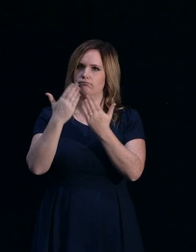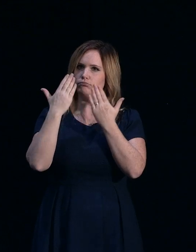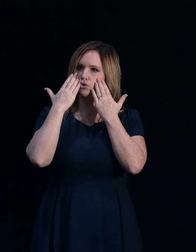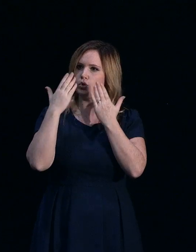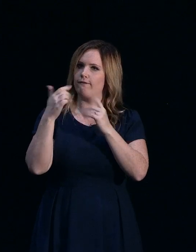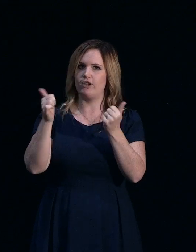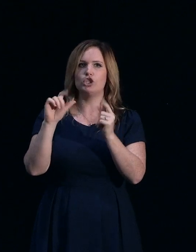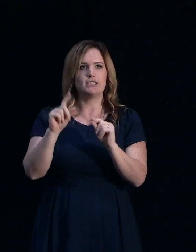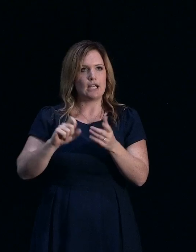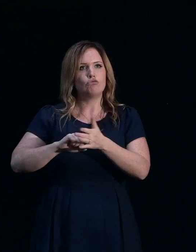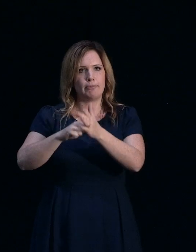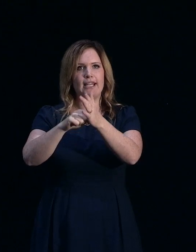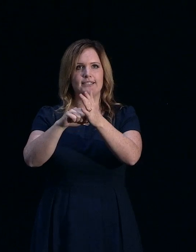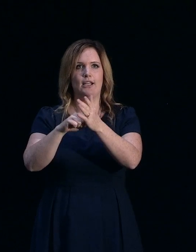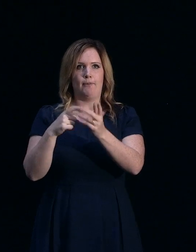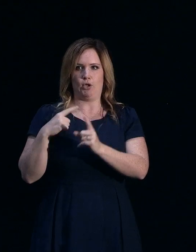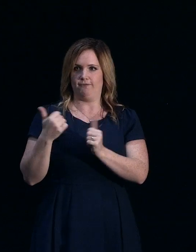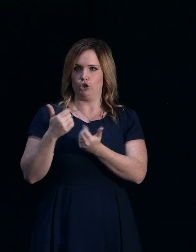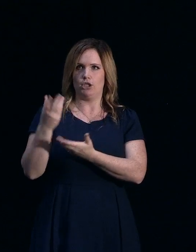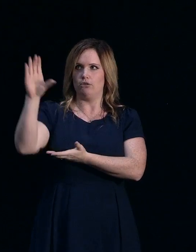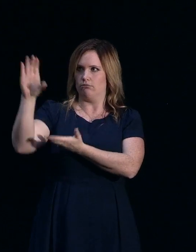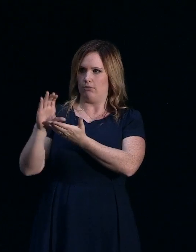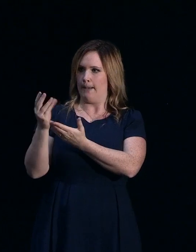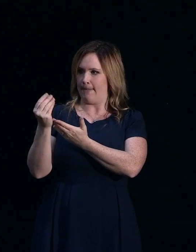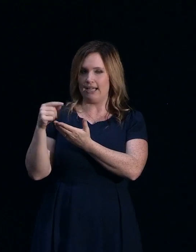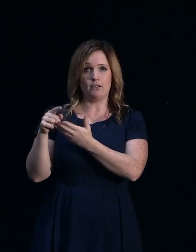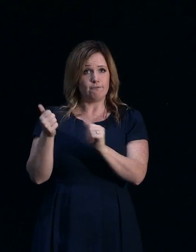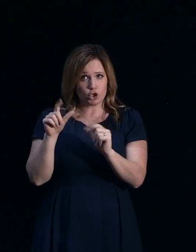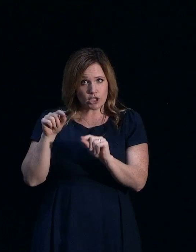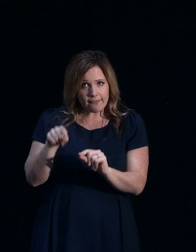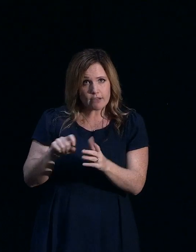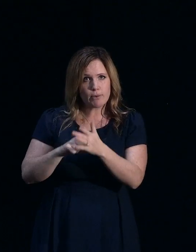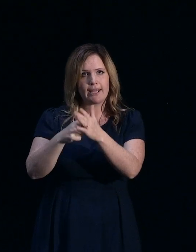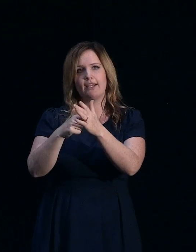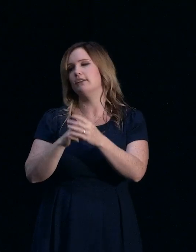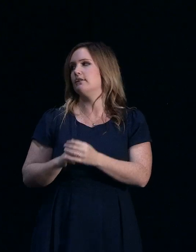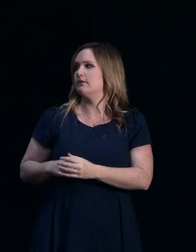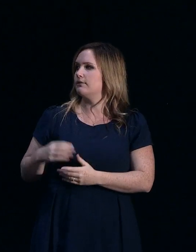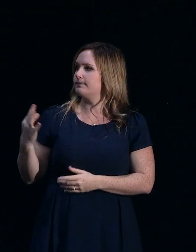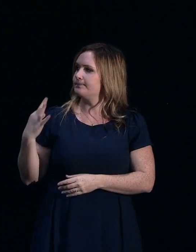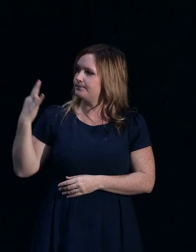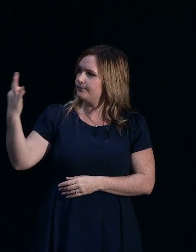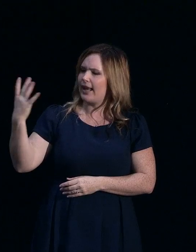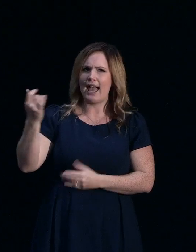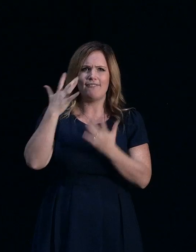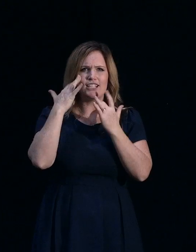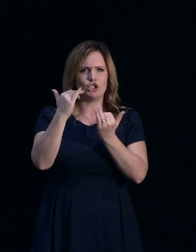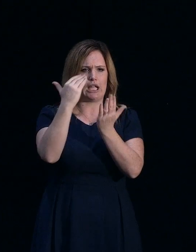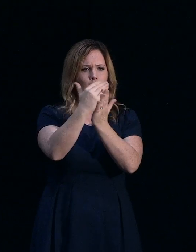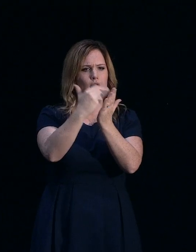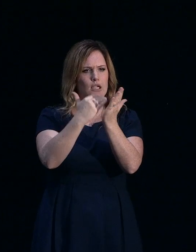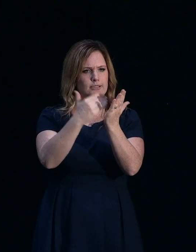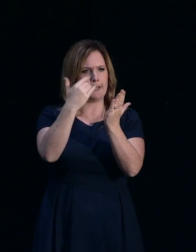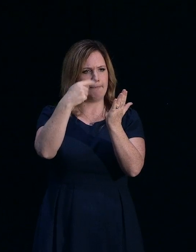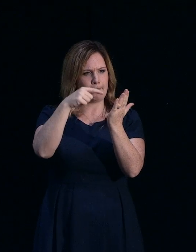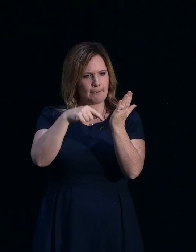undertaken the repairs you've been paid out for. So, is there anywhere where there's a checklist for people to go through and know the kinds of